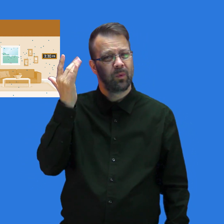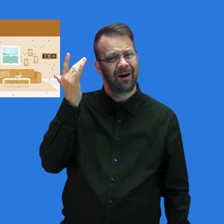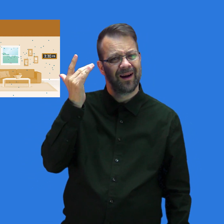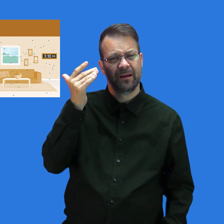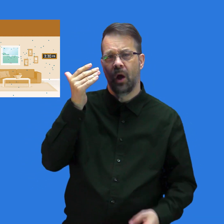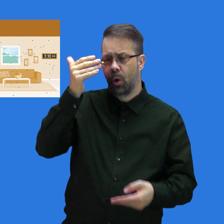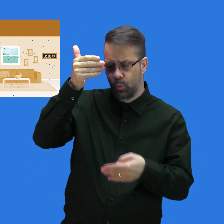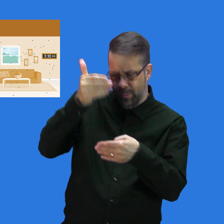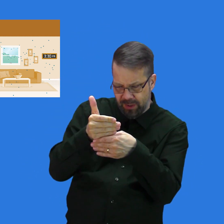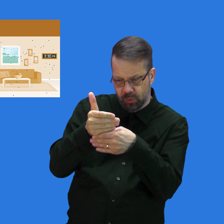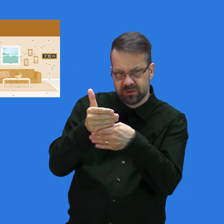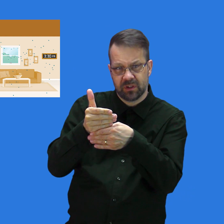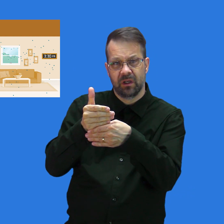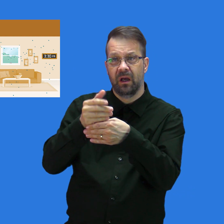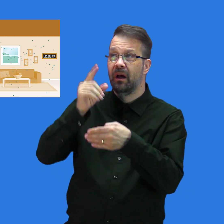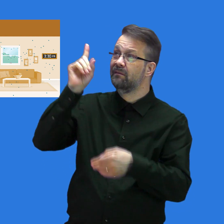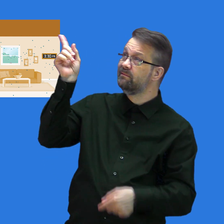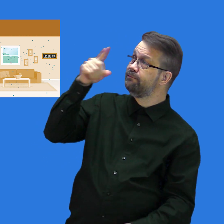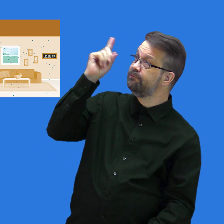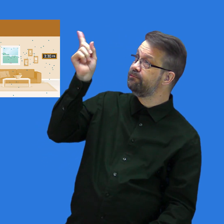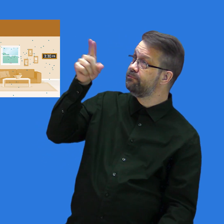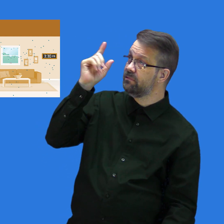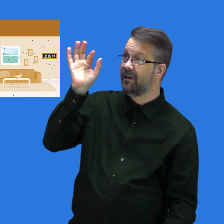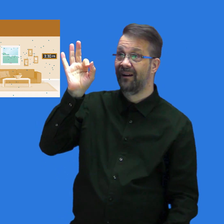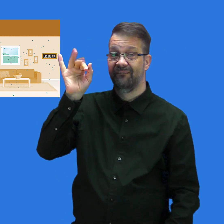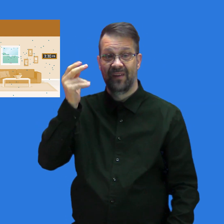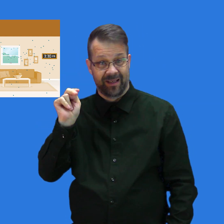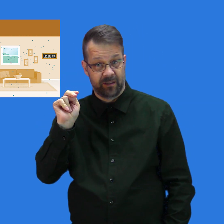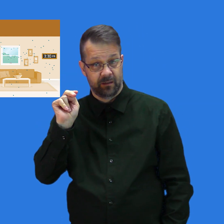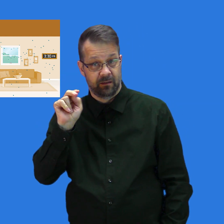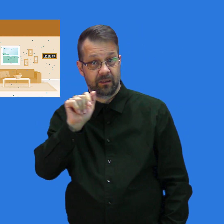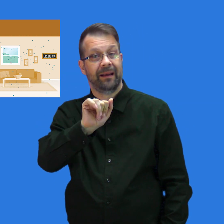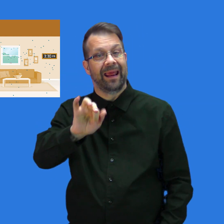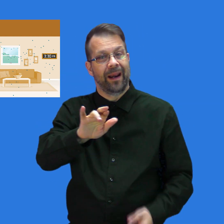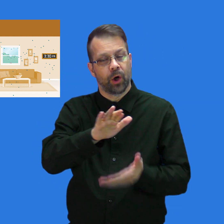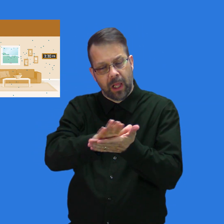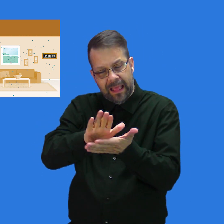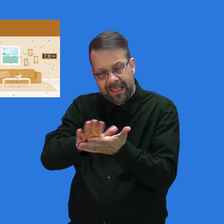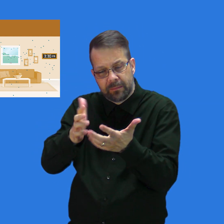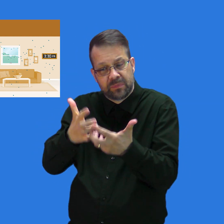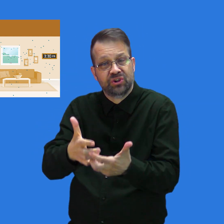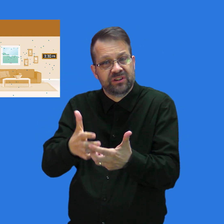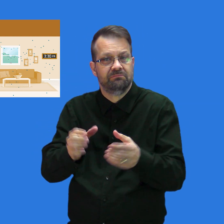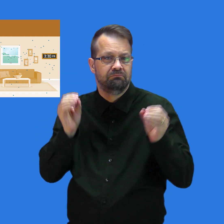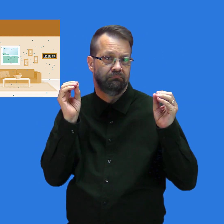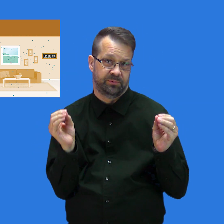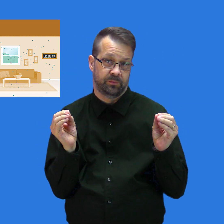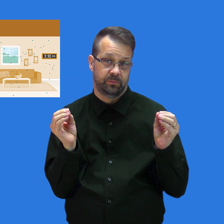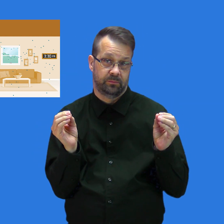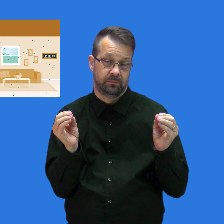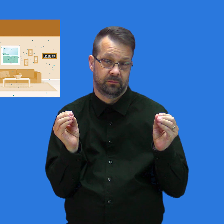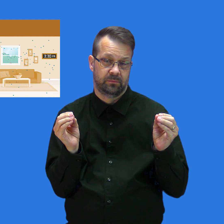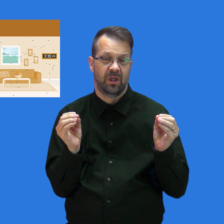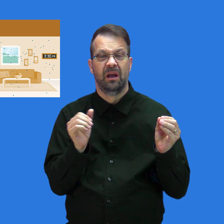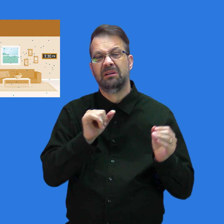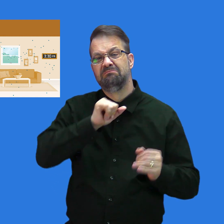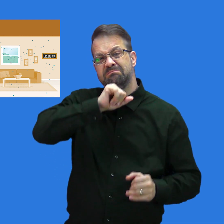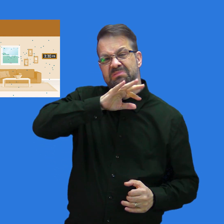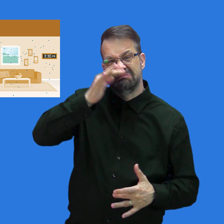This room has no open windows, no fans, and no portable air cleaner. There are a